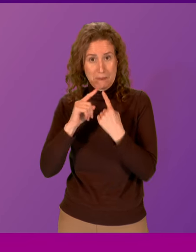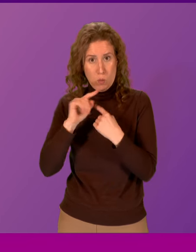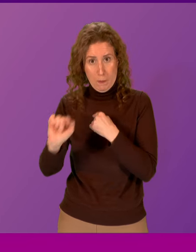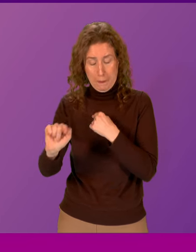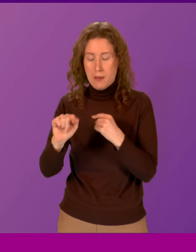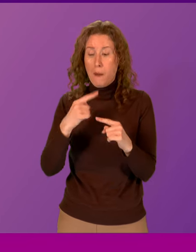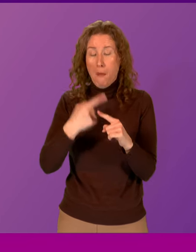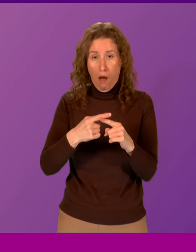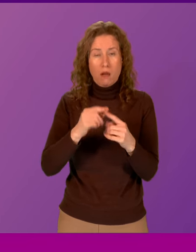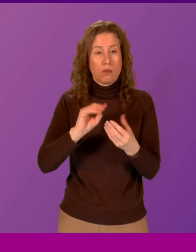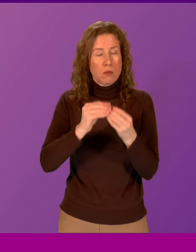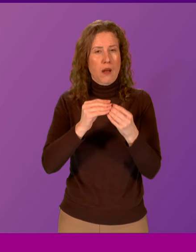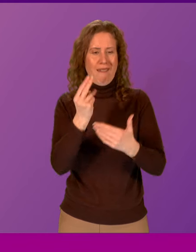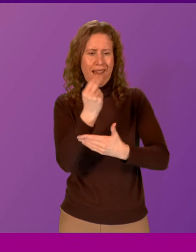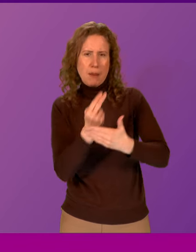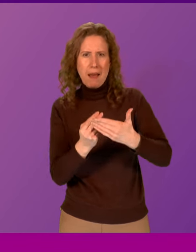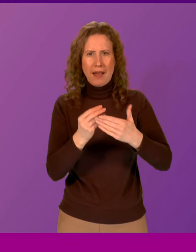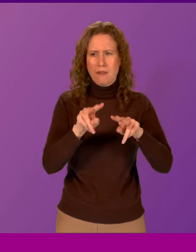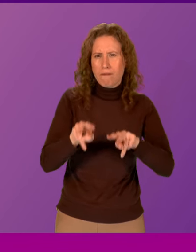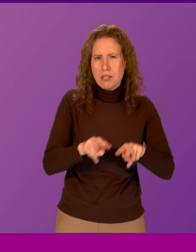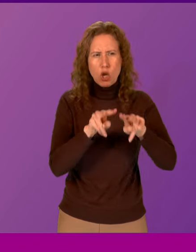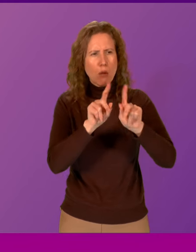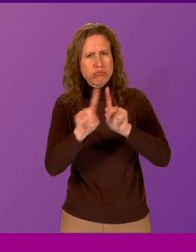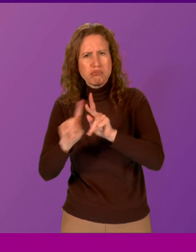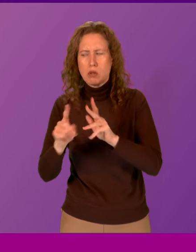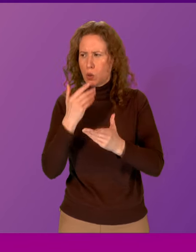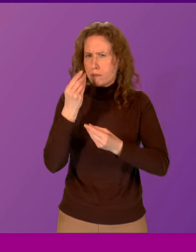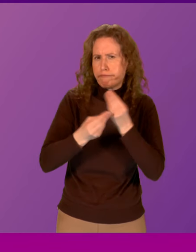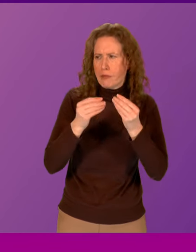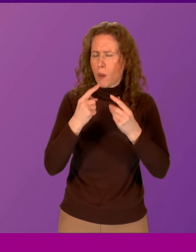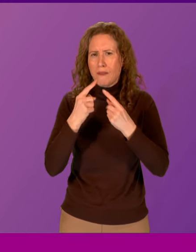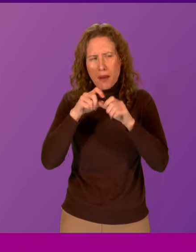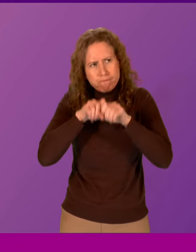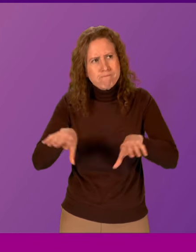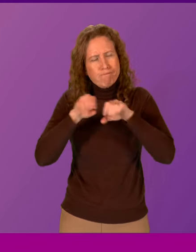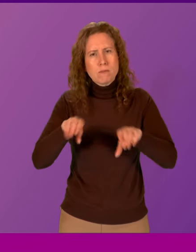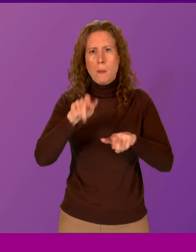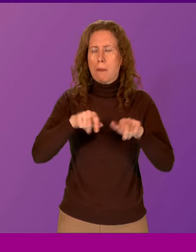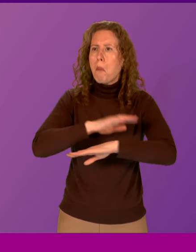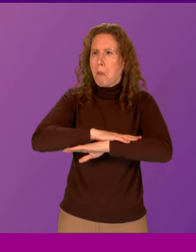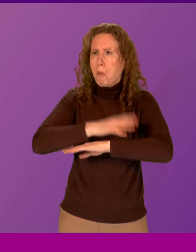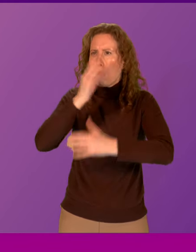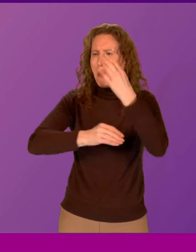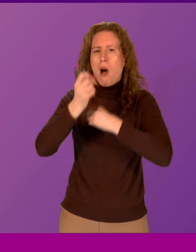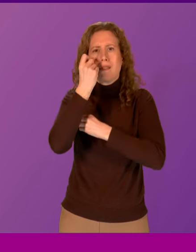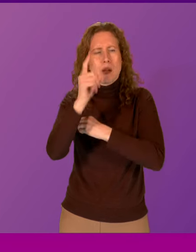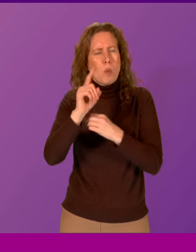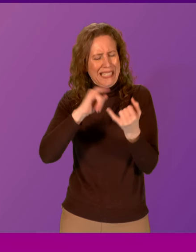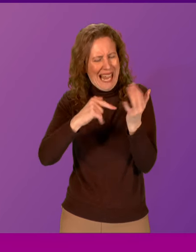accessible animated information resources on key sexual health topics, including STI testing and a range of